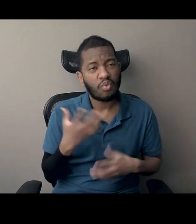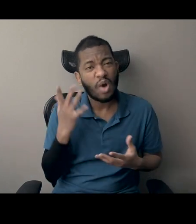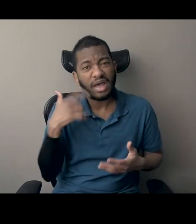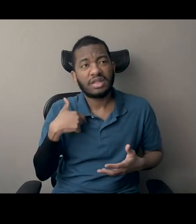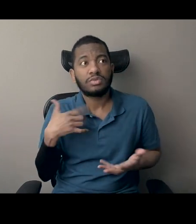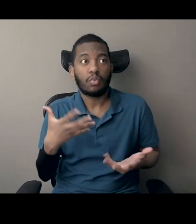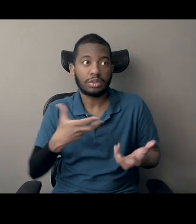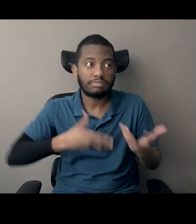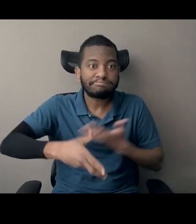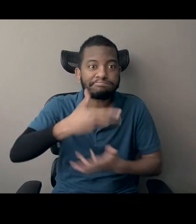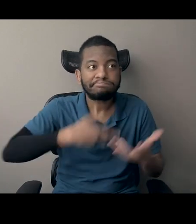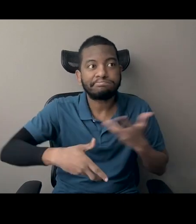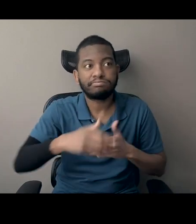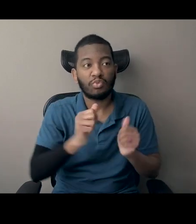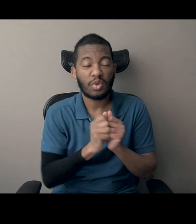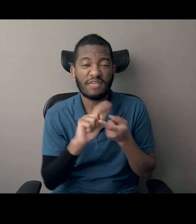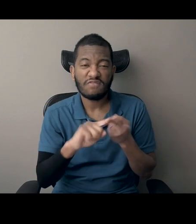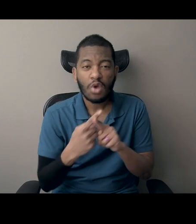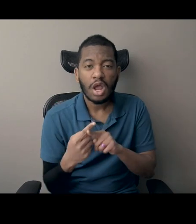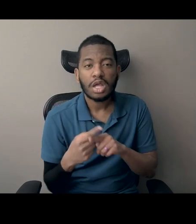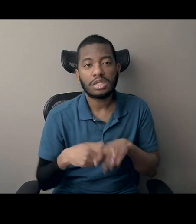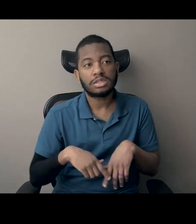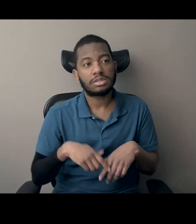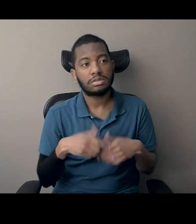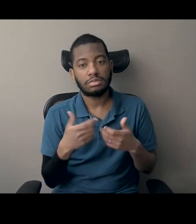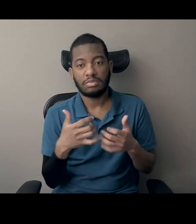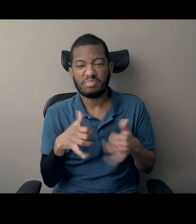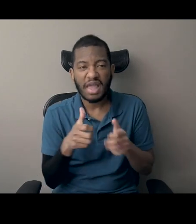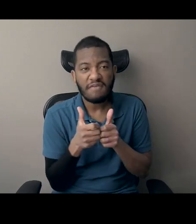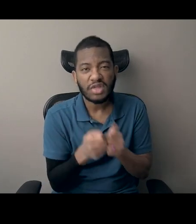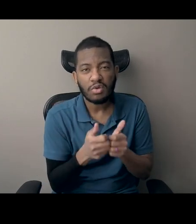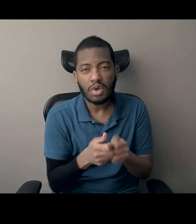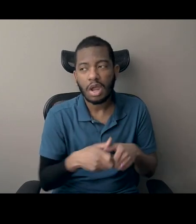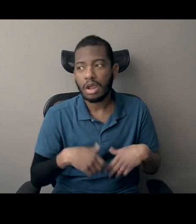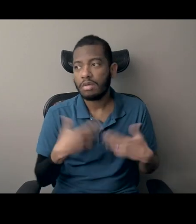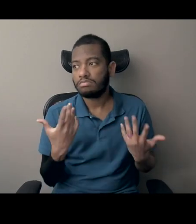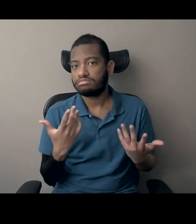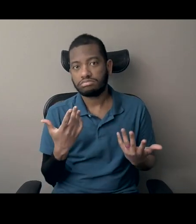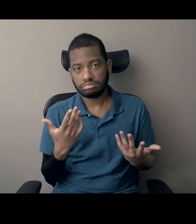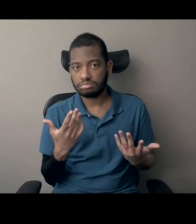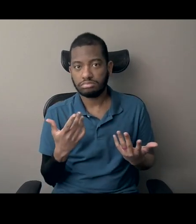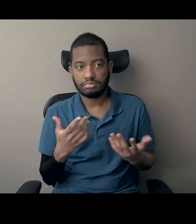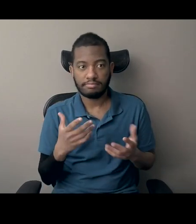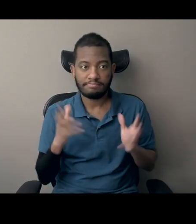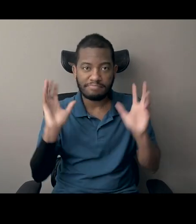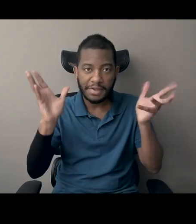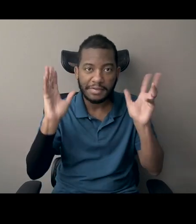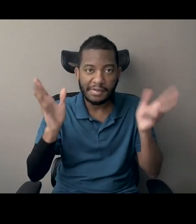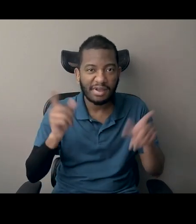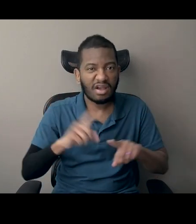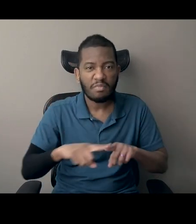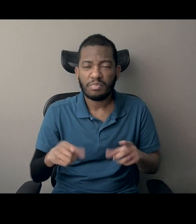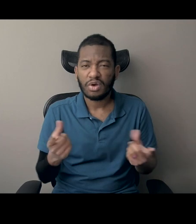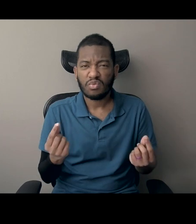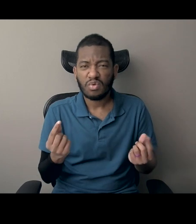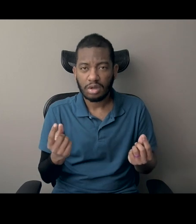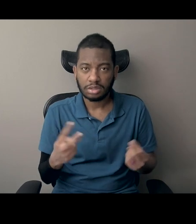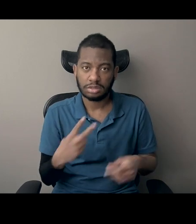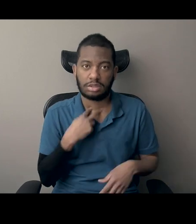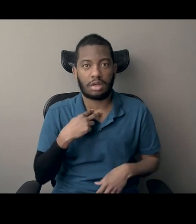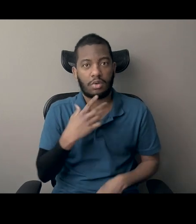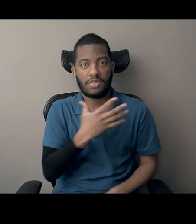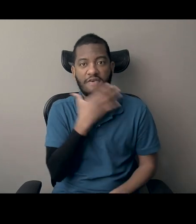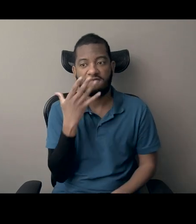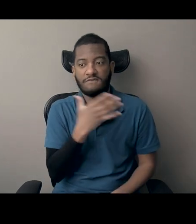over the summer playing basketball and video games. But instead, he is learning how to feed pigs and haul hay